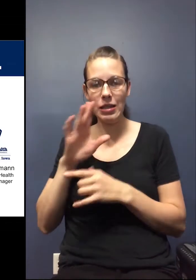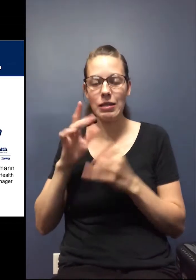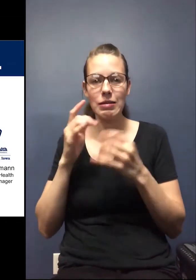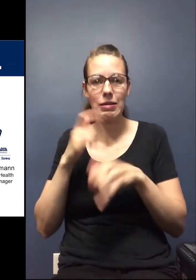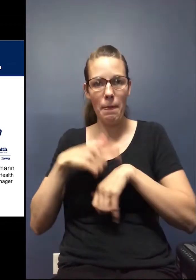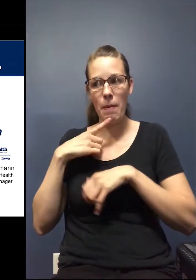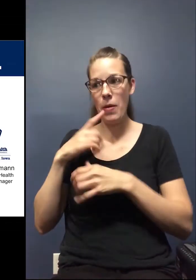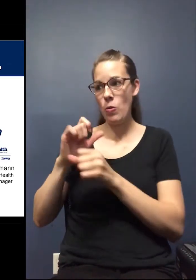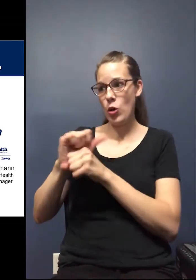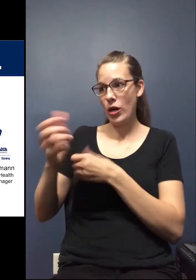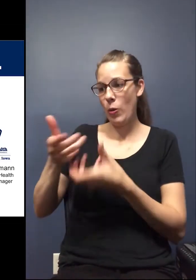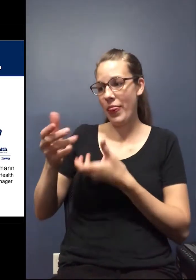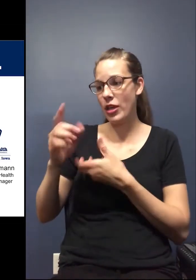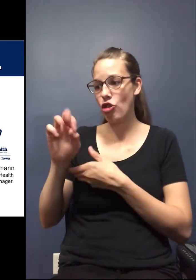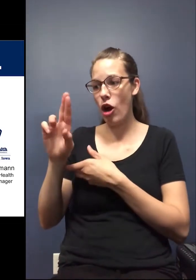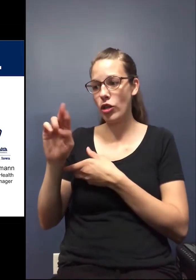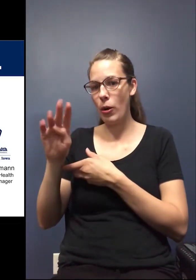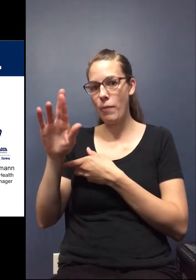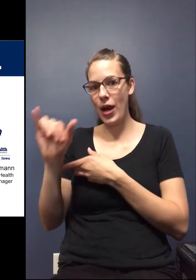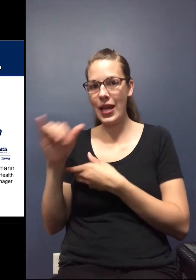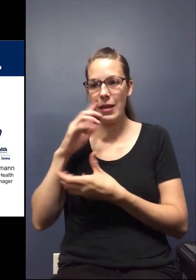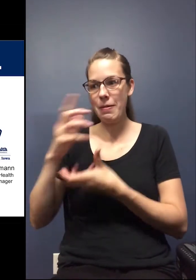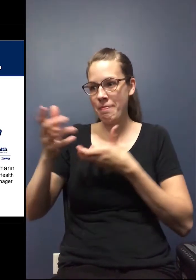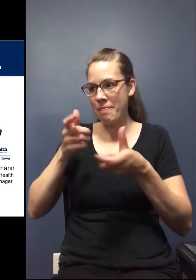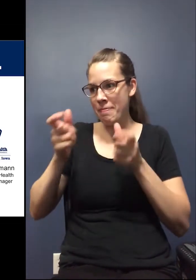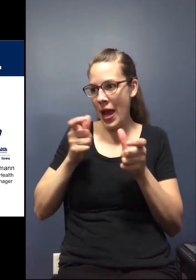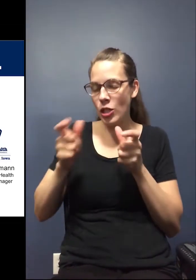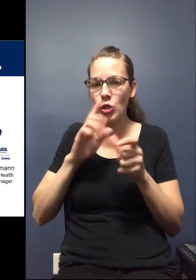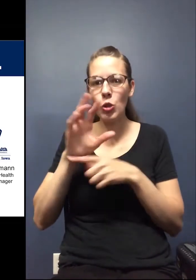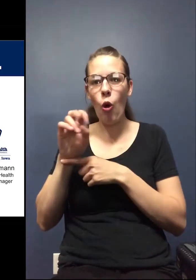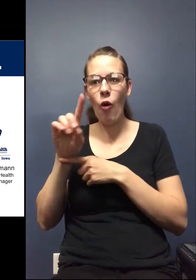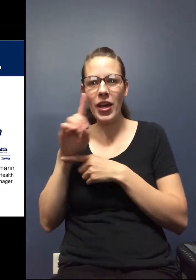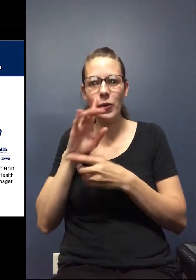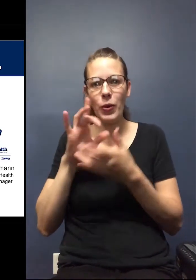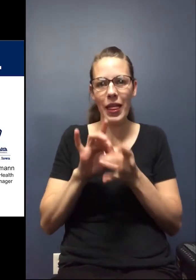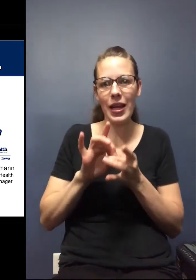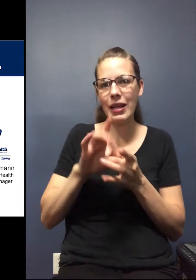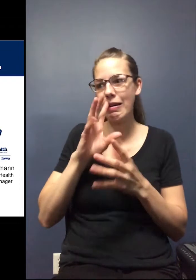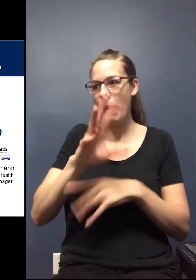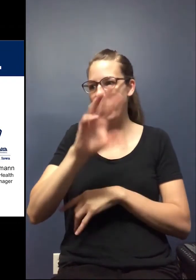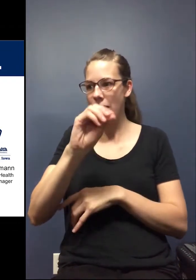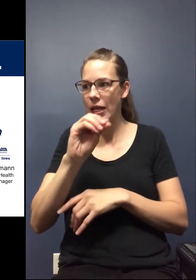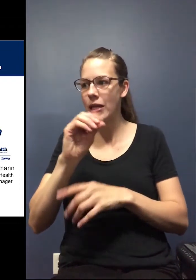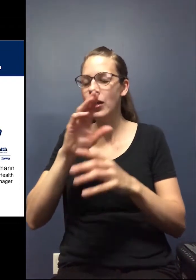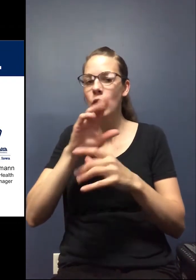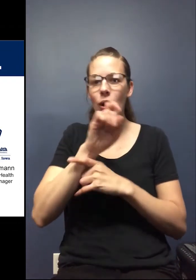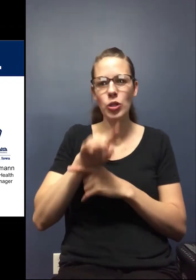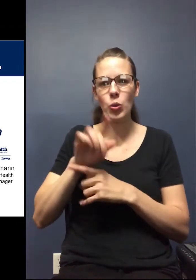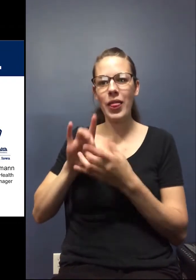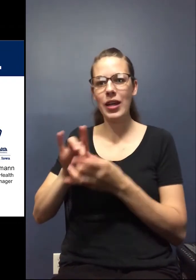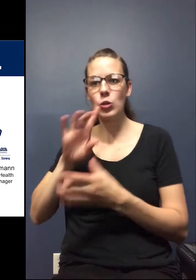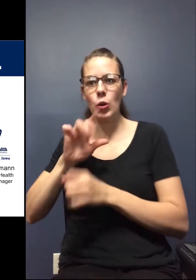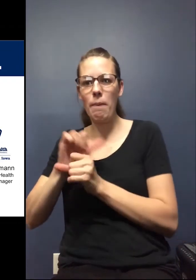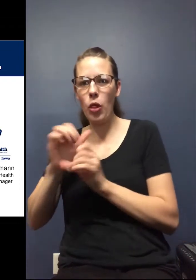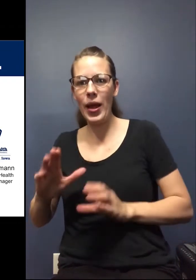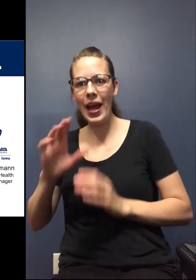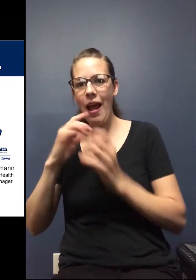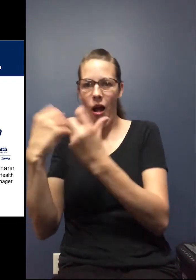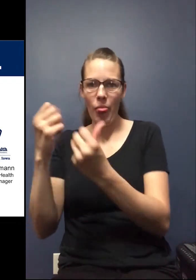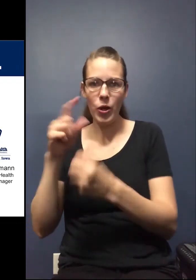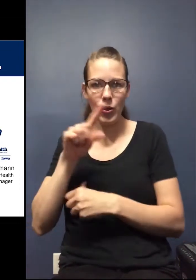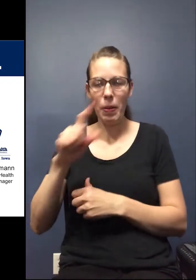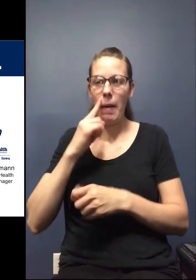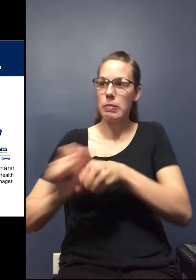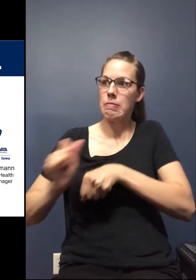Dr. Brady in managing COVID-related company questions as well as employee health questions. So I've been working